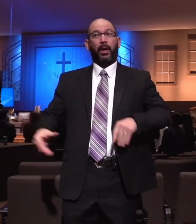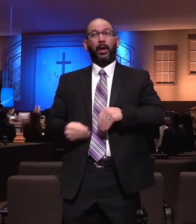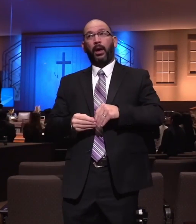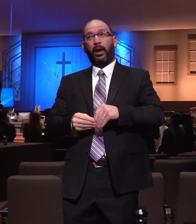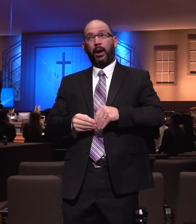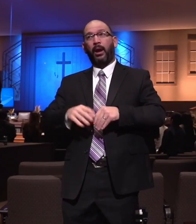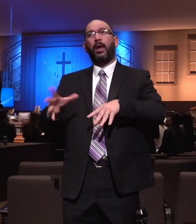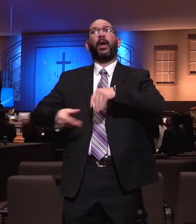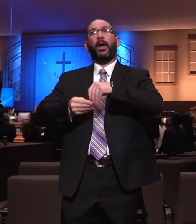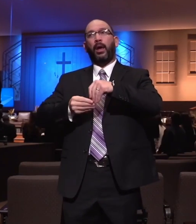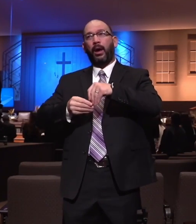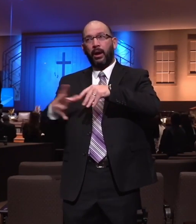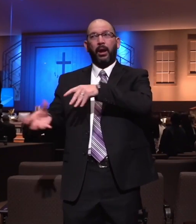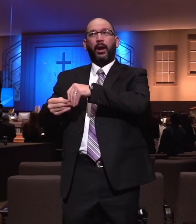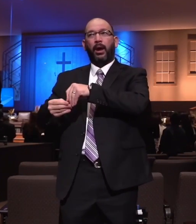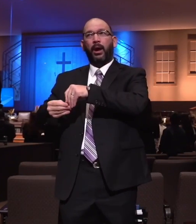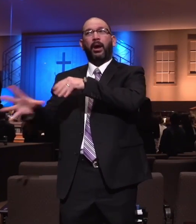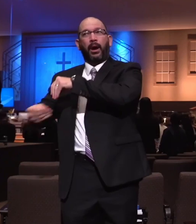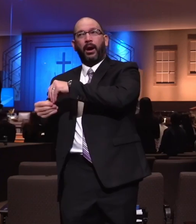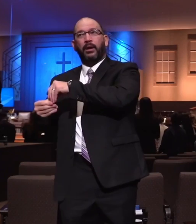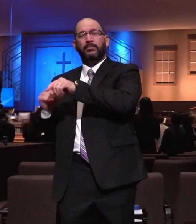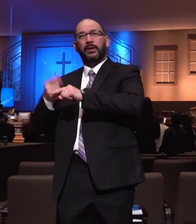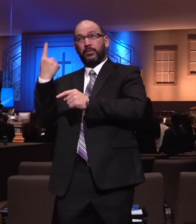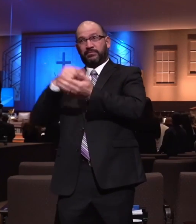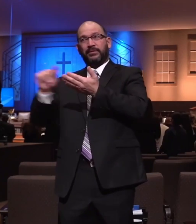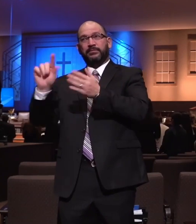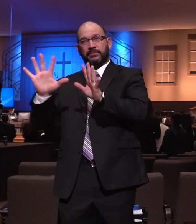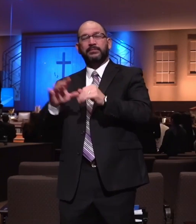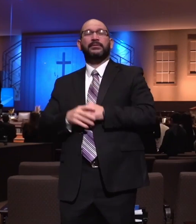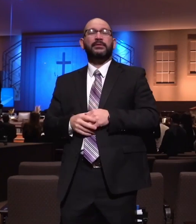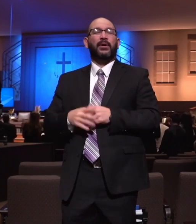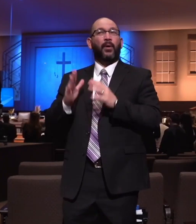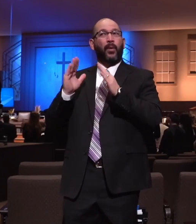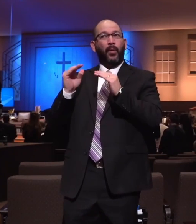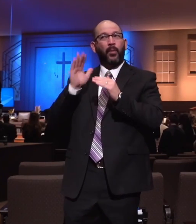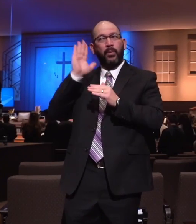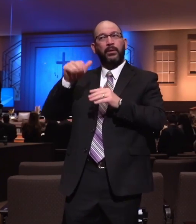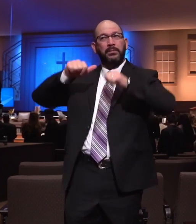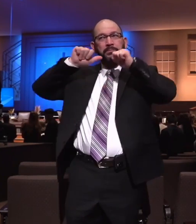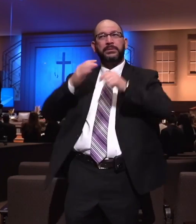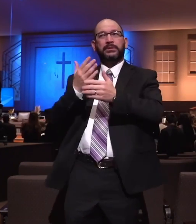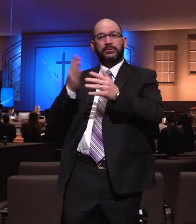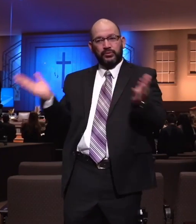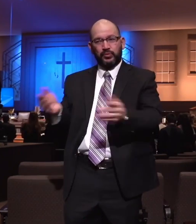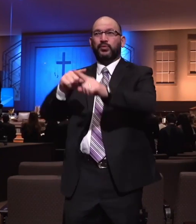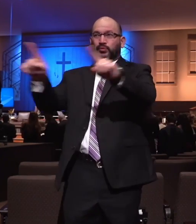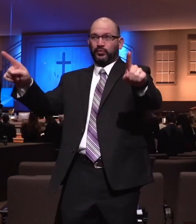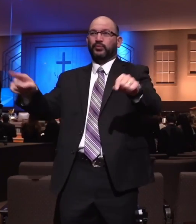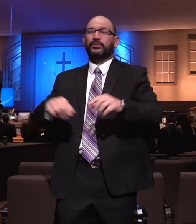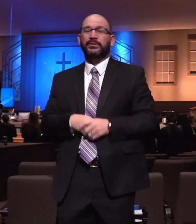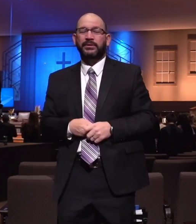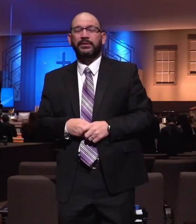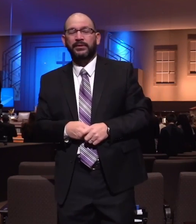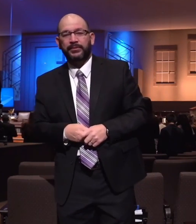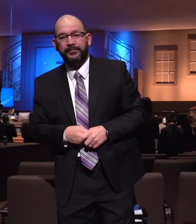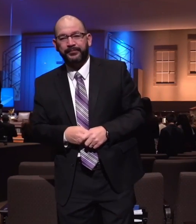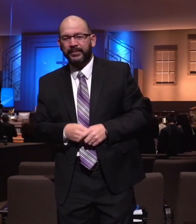But it really is just one verse, and I hope that it will be an encouragement to you. And so let's read